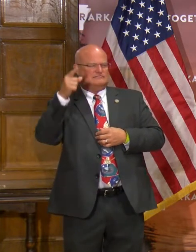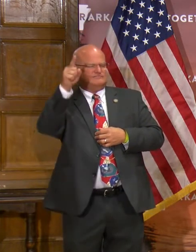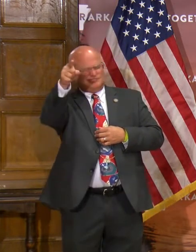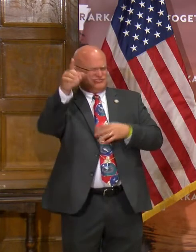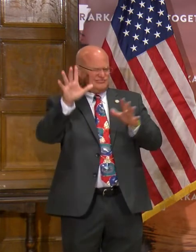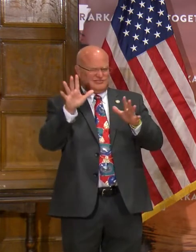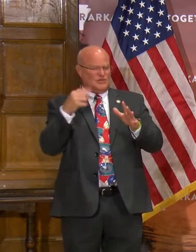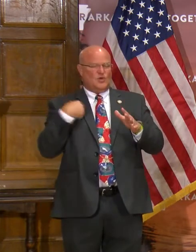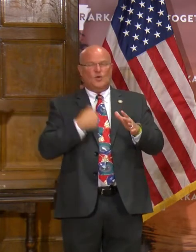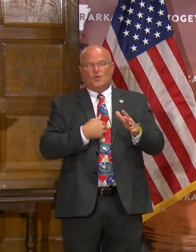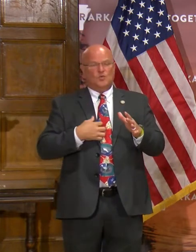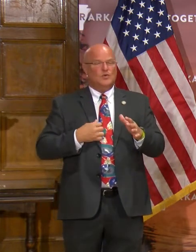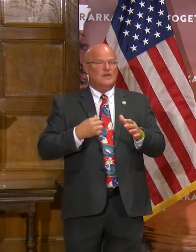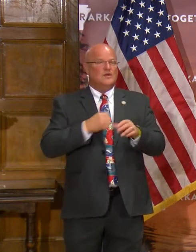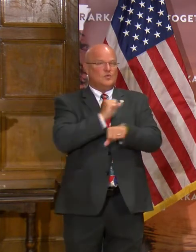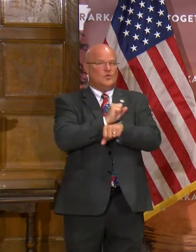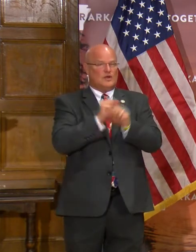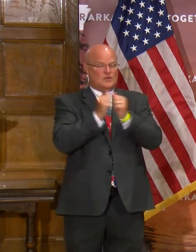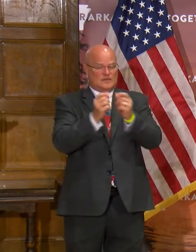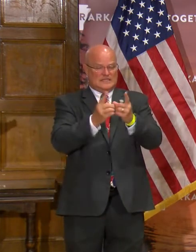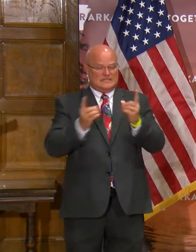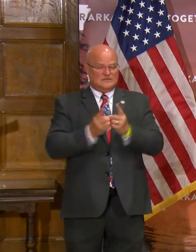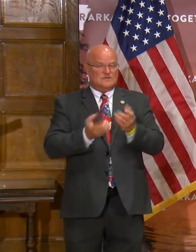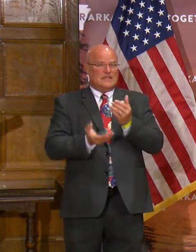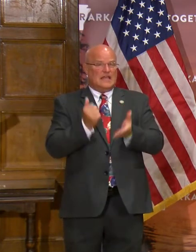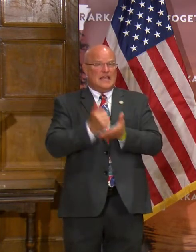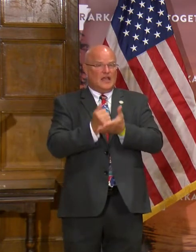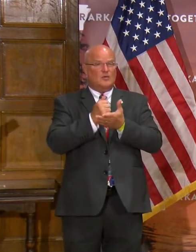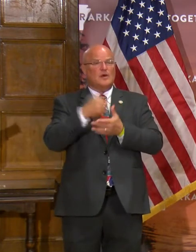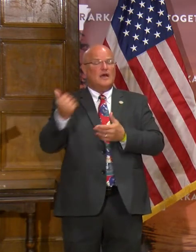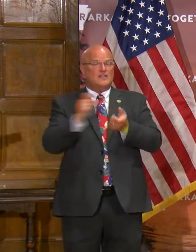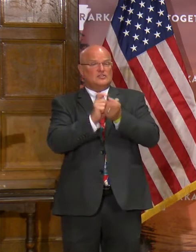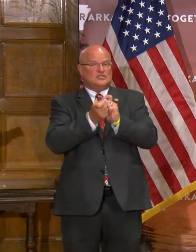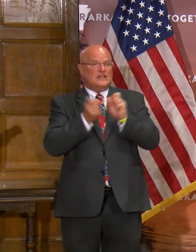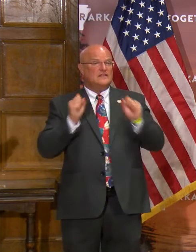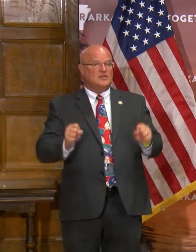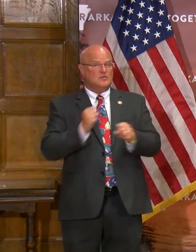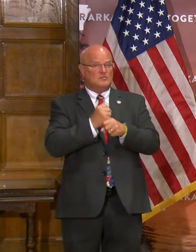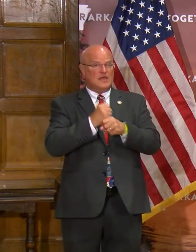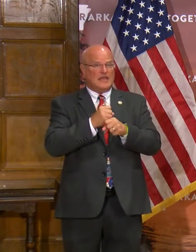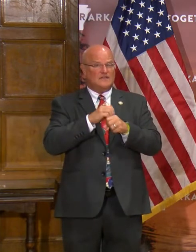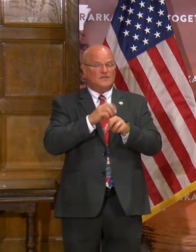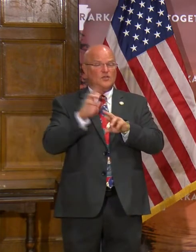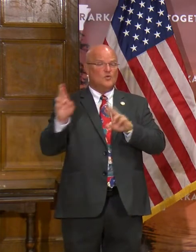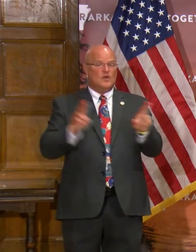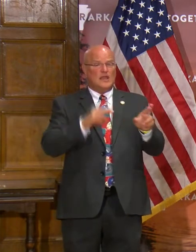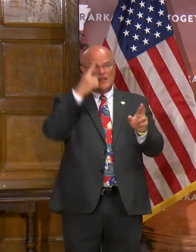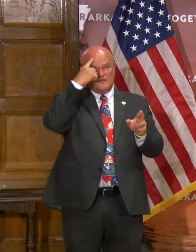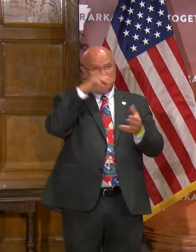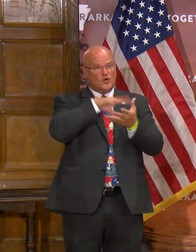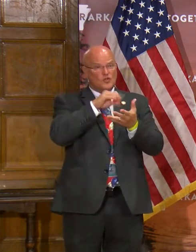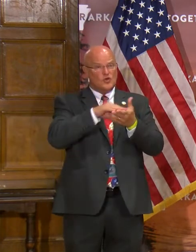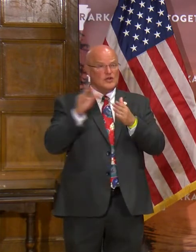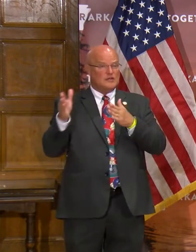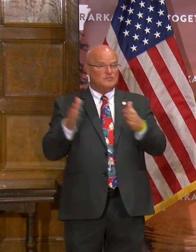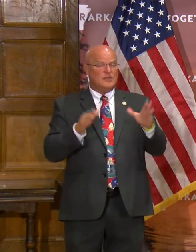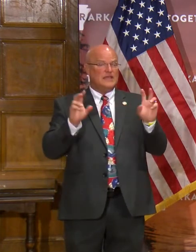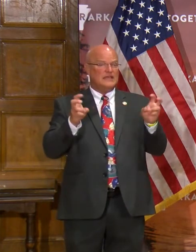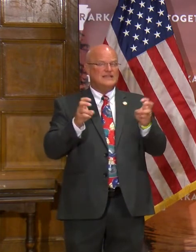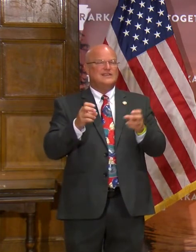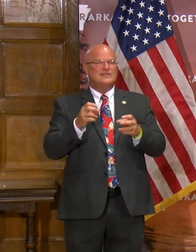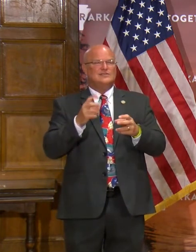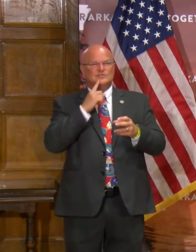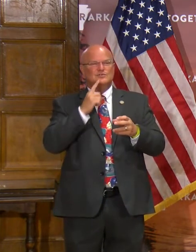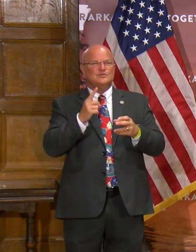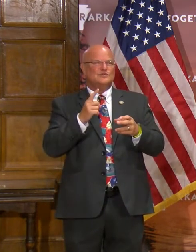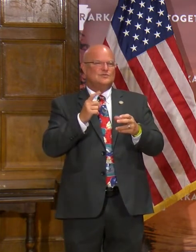work with the districts to help them identify what other possible changes they could make to the ready-for-learning plan in order to compensate for